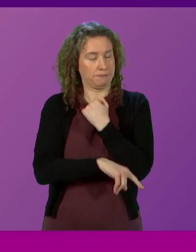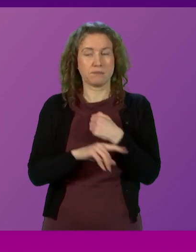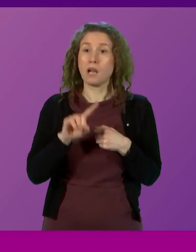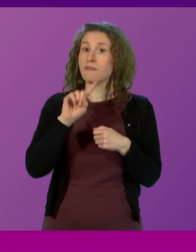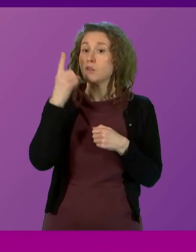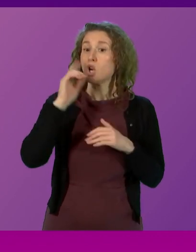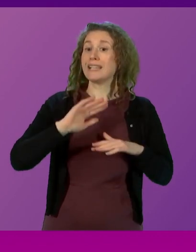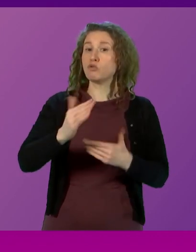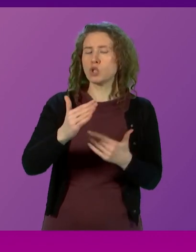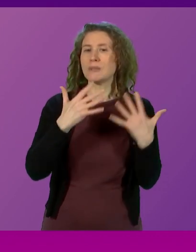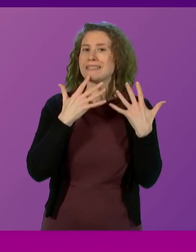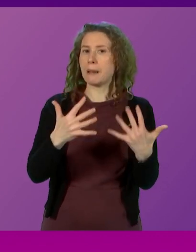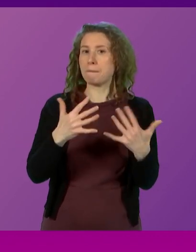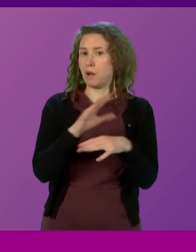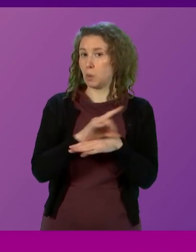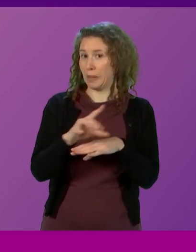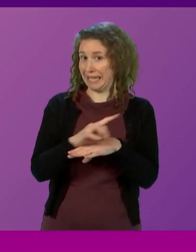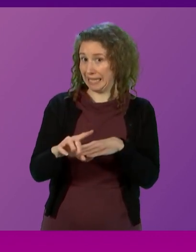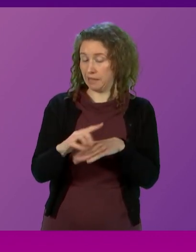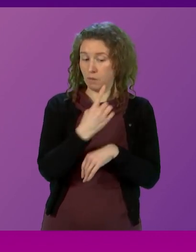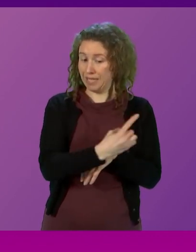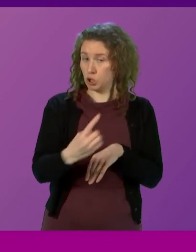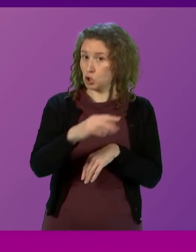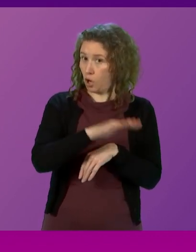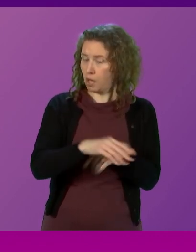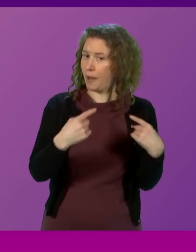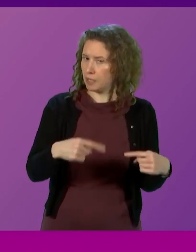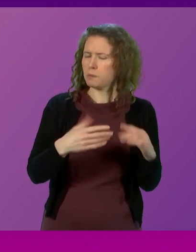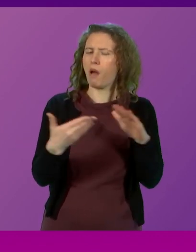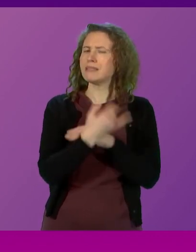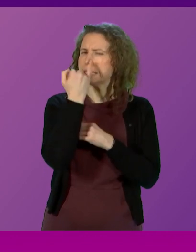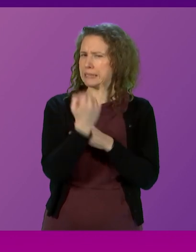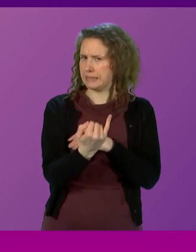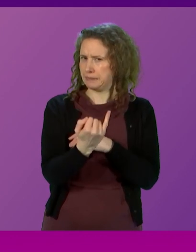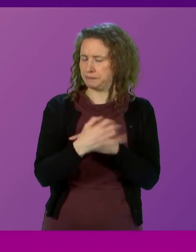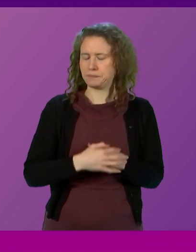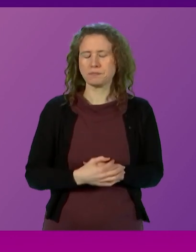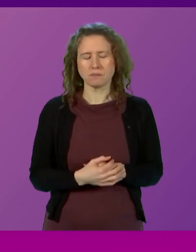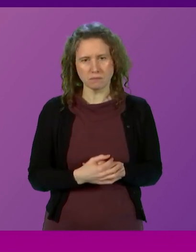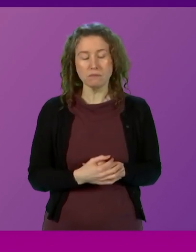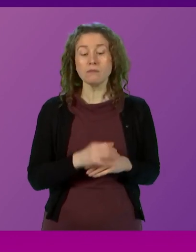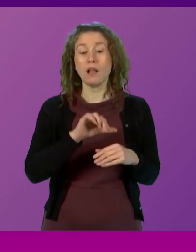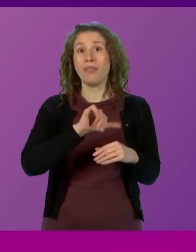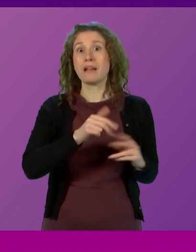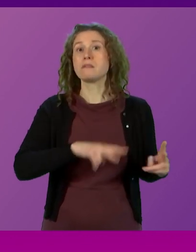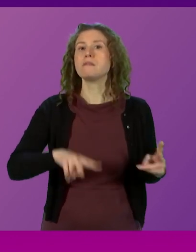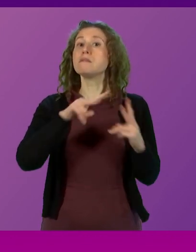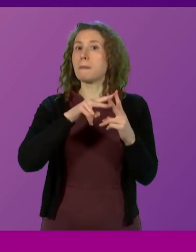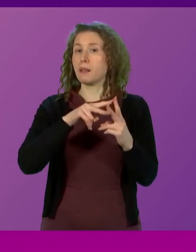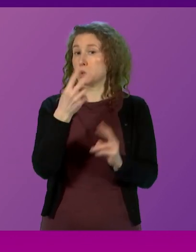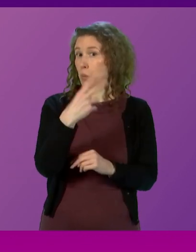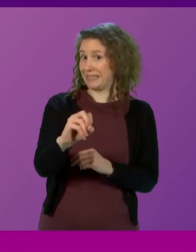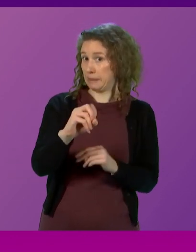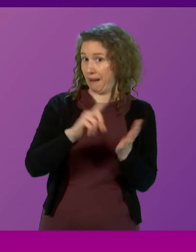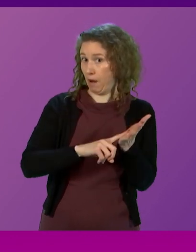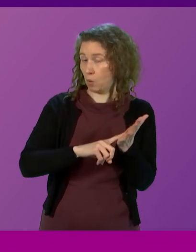first introduced at a rate of £10 per week per eligible child under the age of six. It was then doubled to £20 from